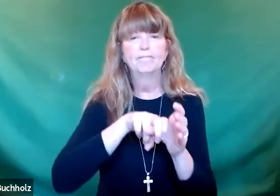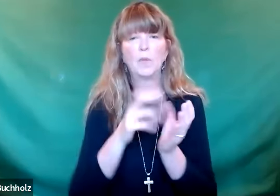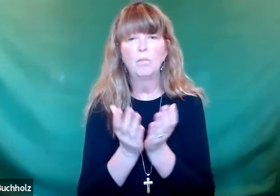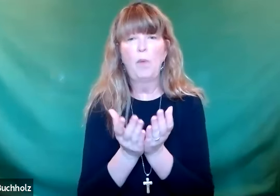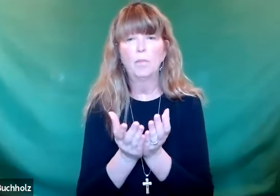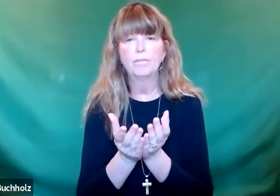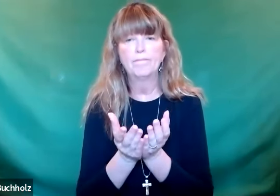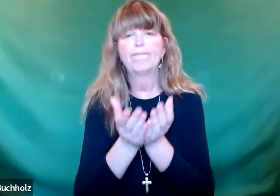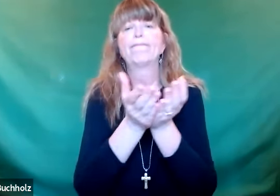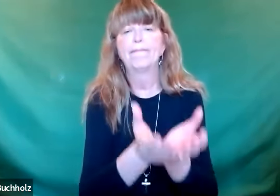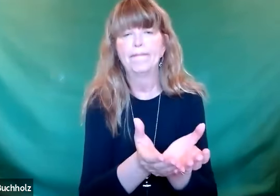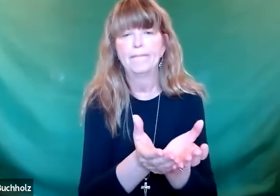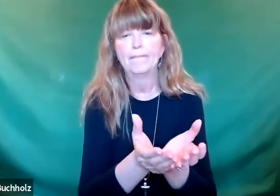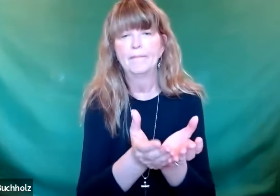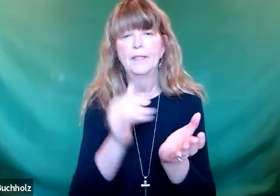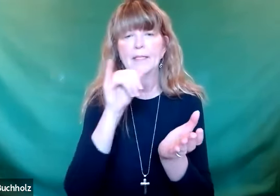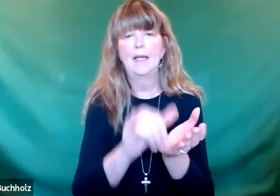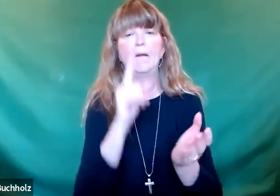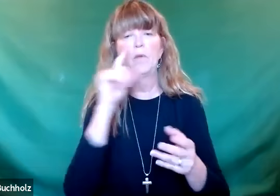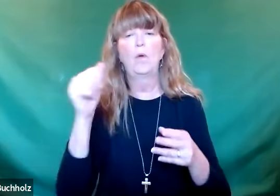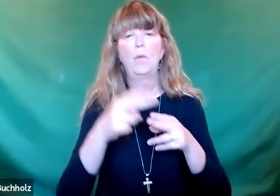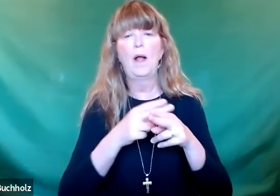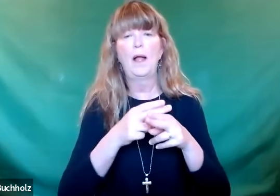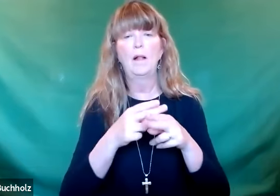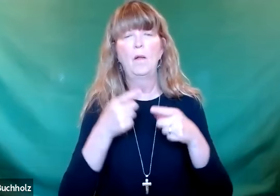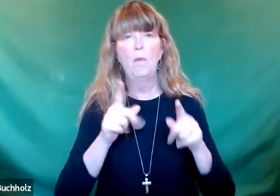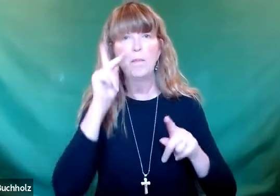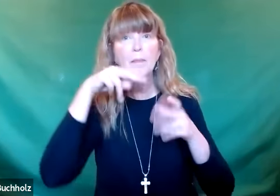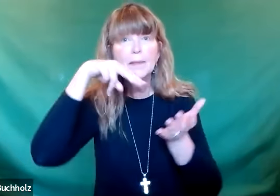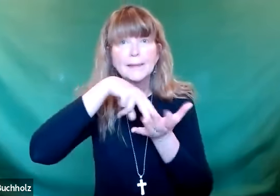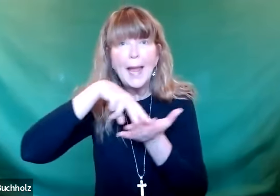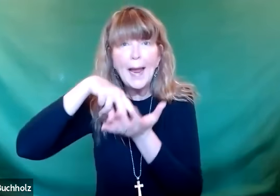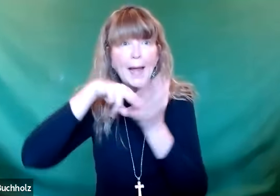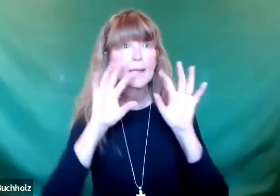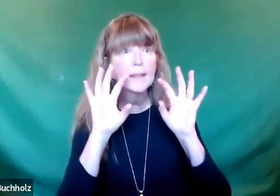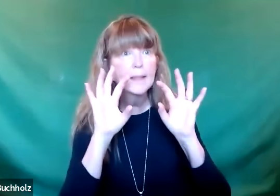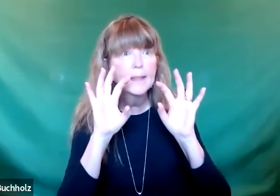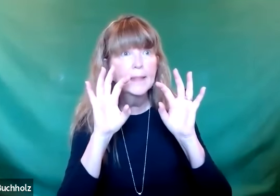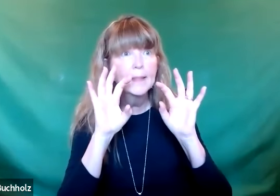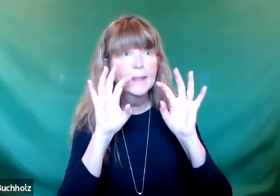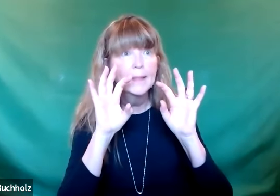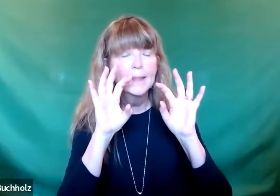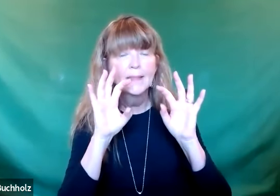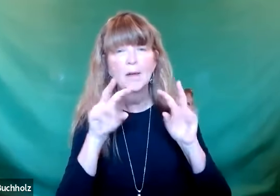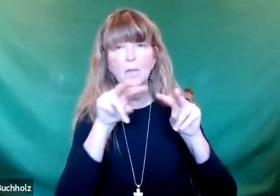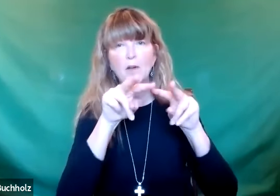So Jesus had to move out into the lake so that people could stand on the shore